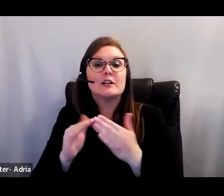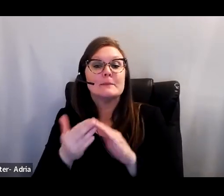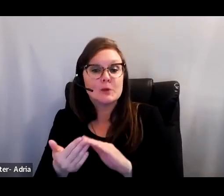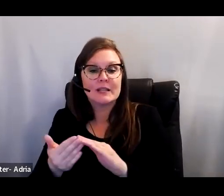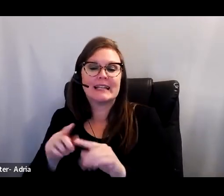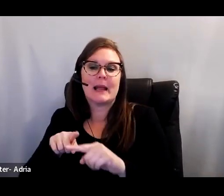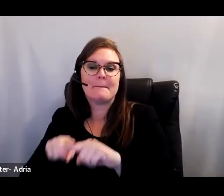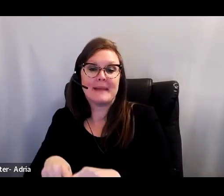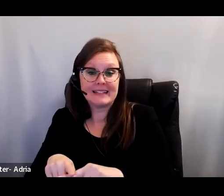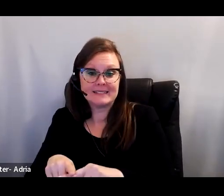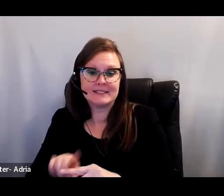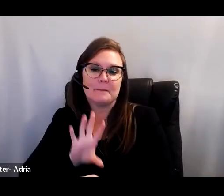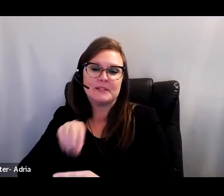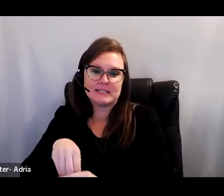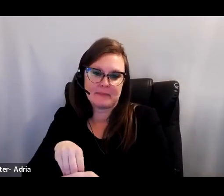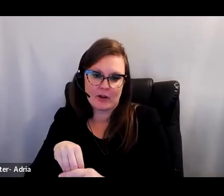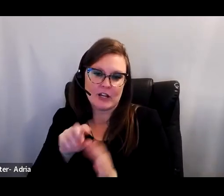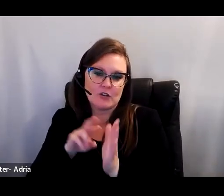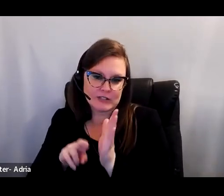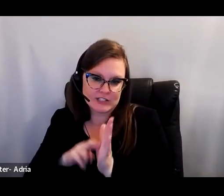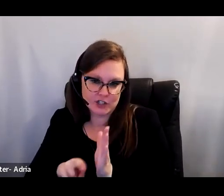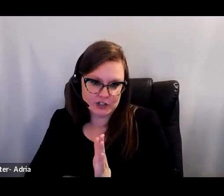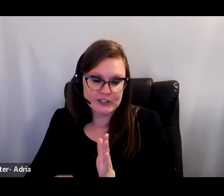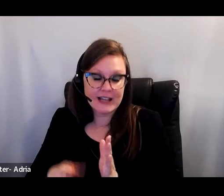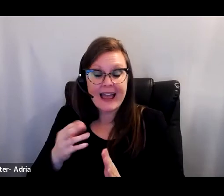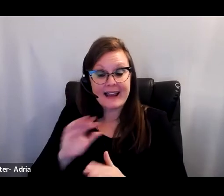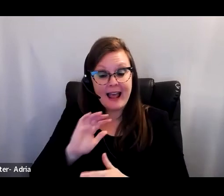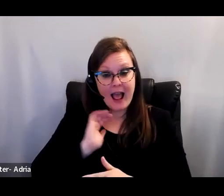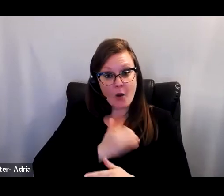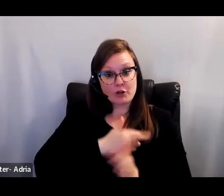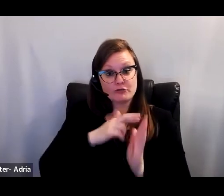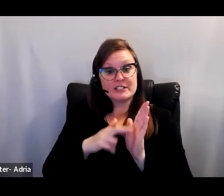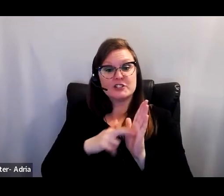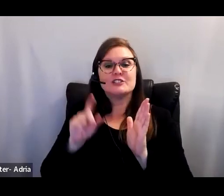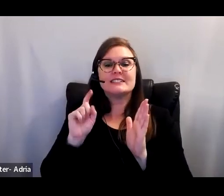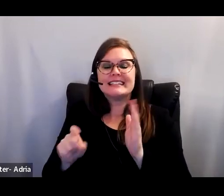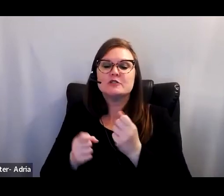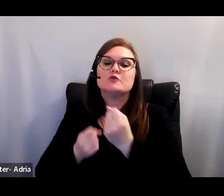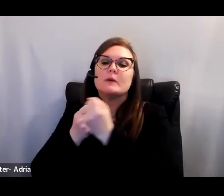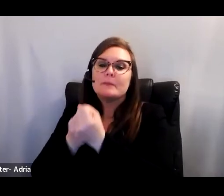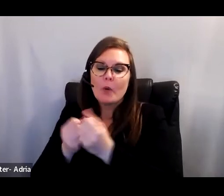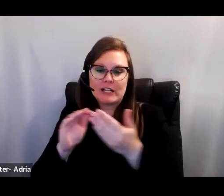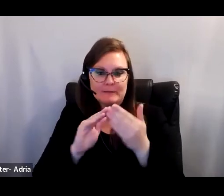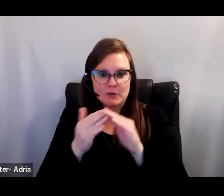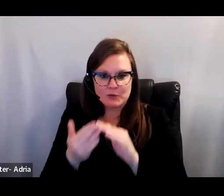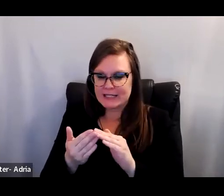participatory research. Above all, our research needs to support communities, not extract from them.